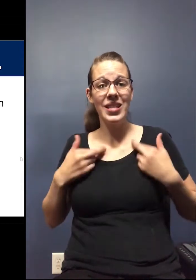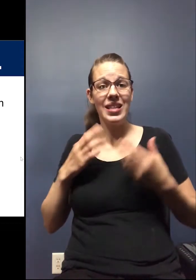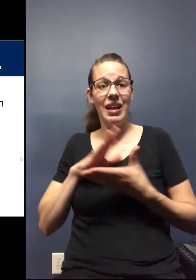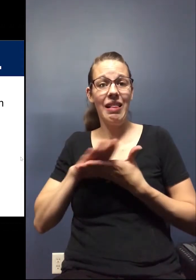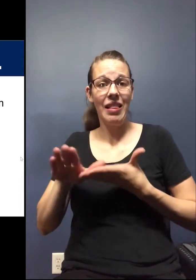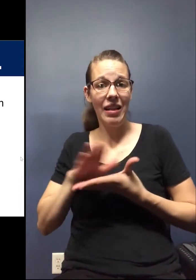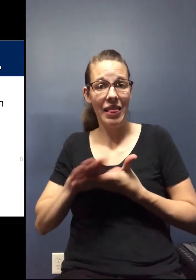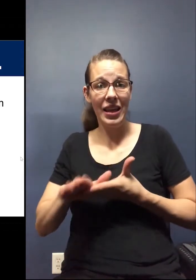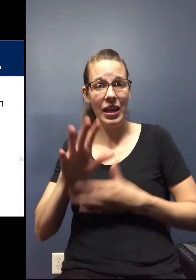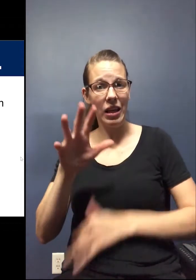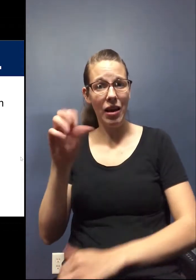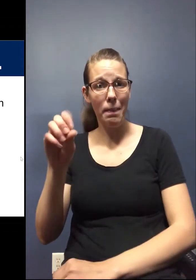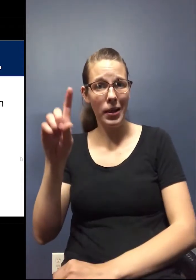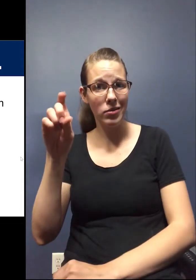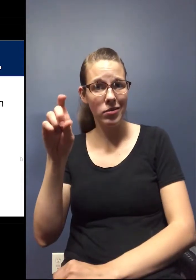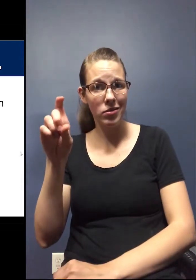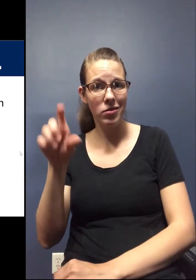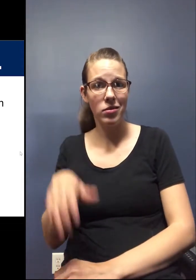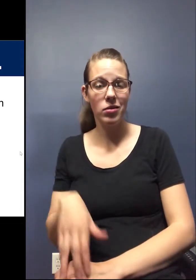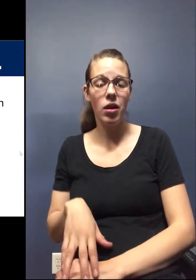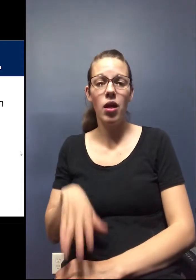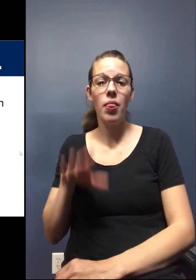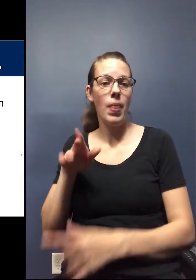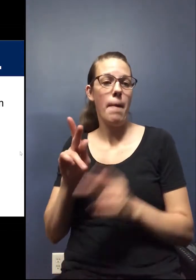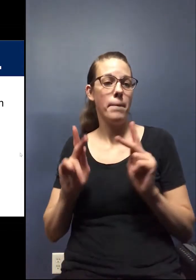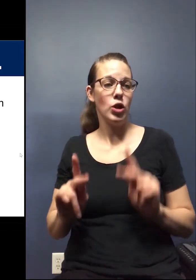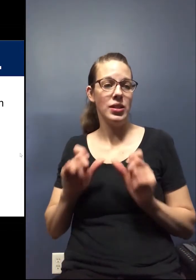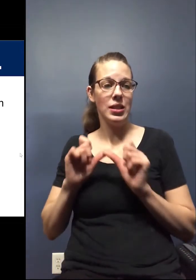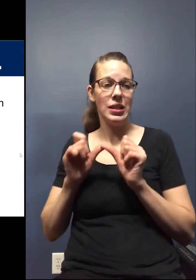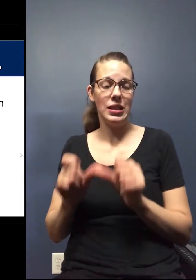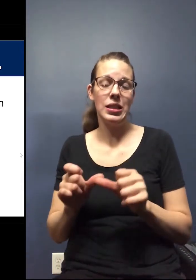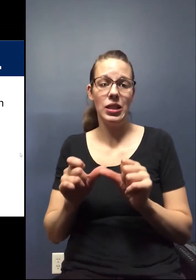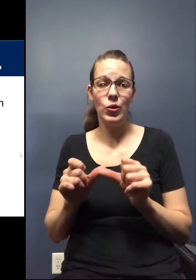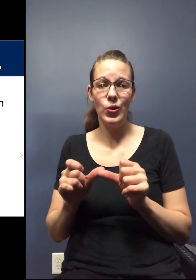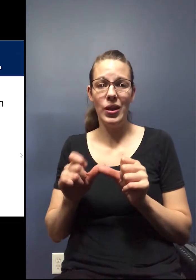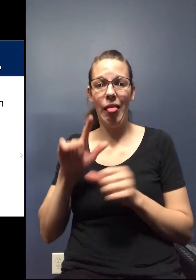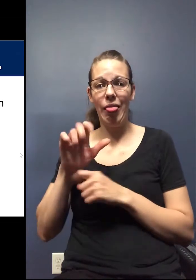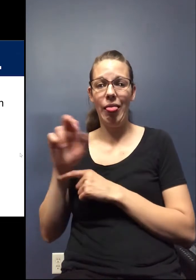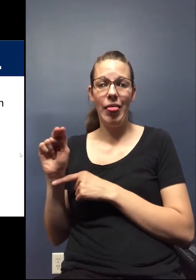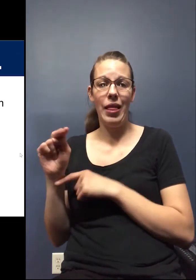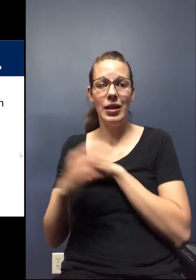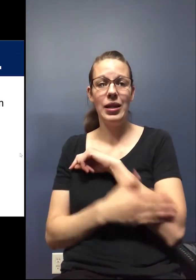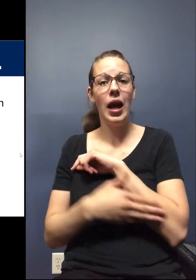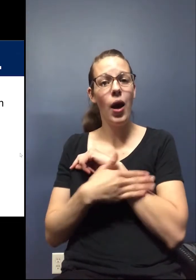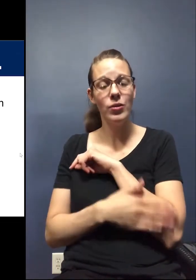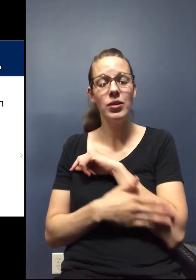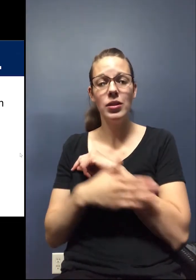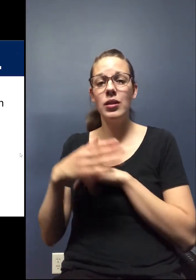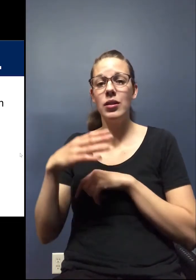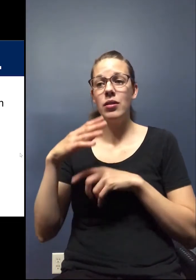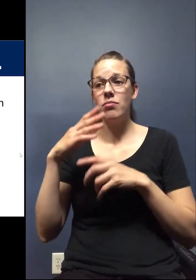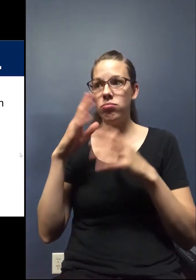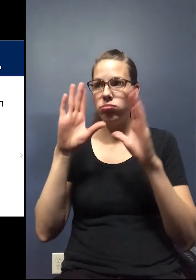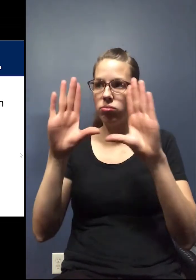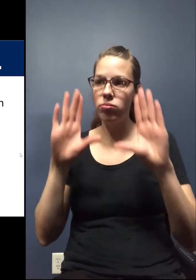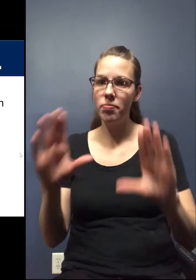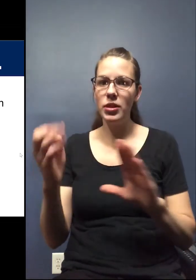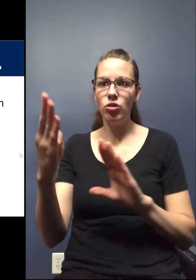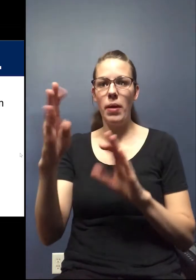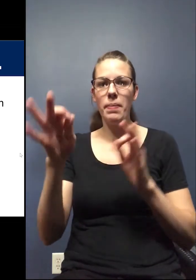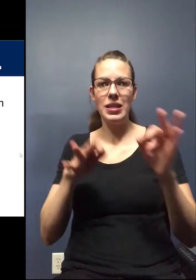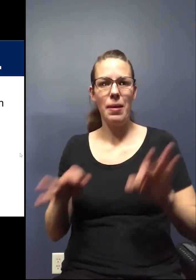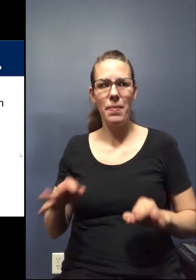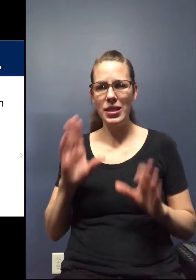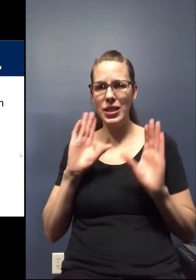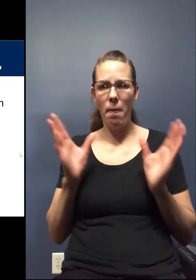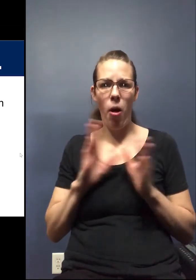cleaning companies? This person continues, Linn County has done an amazing job giving us guidance, but not all of